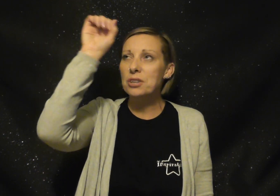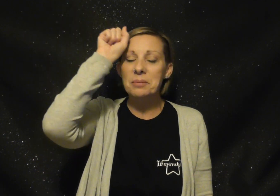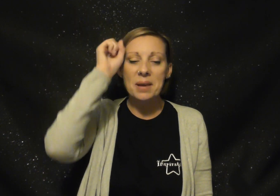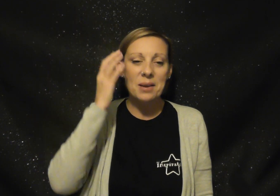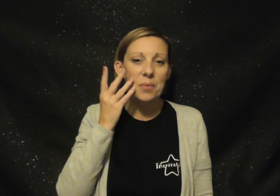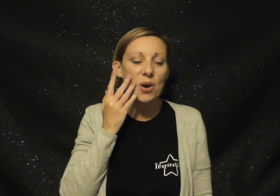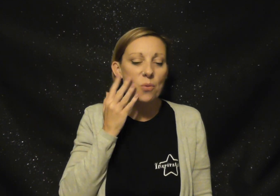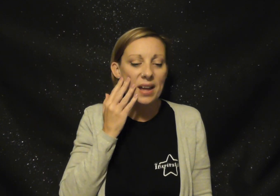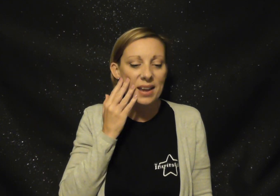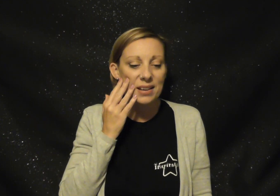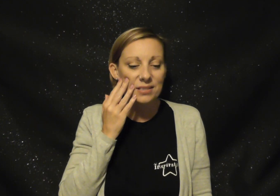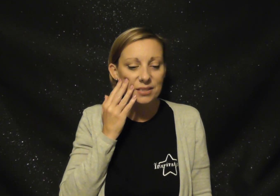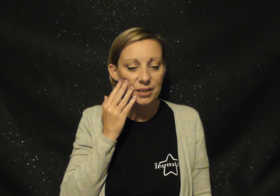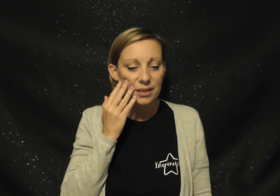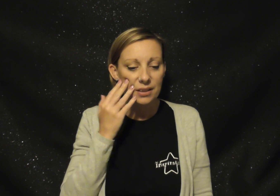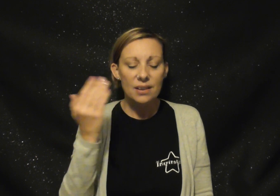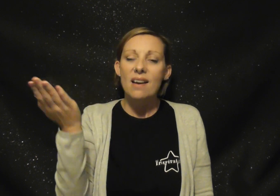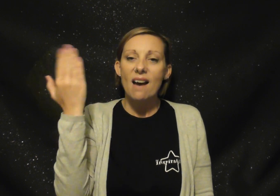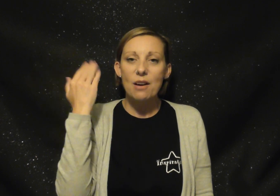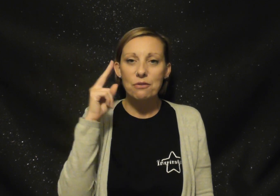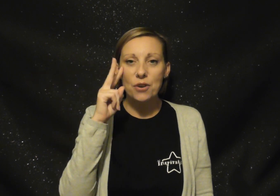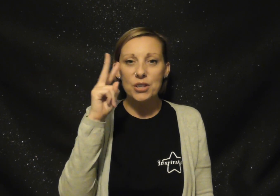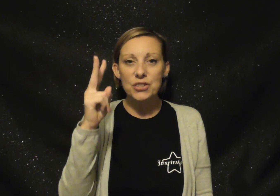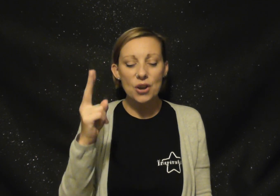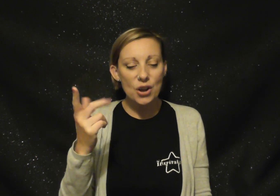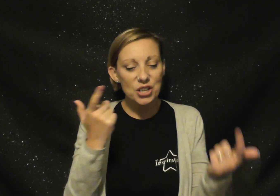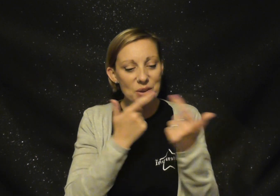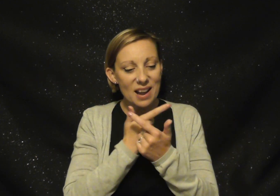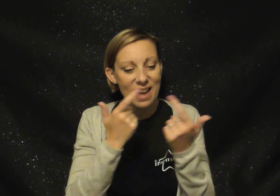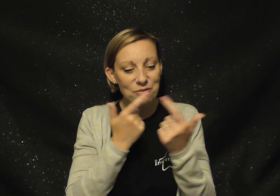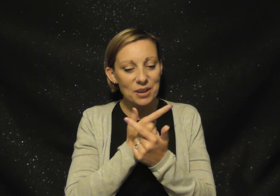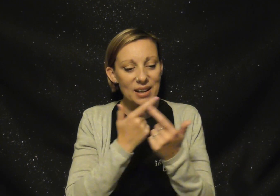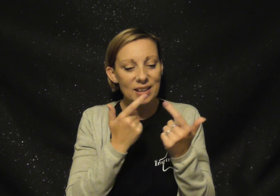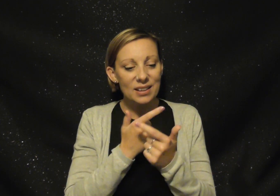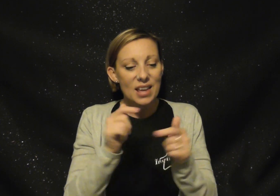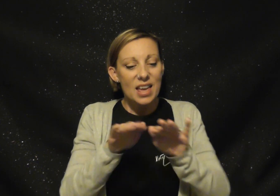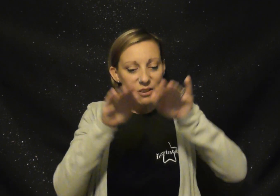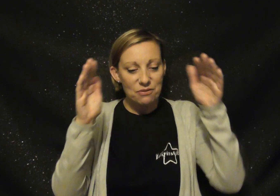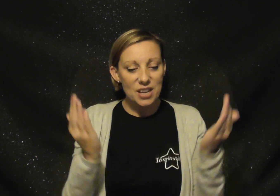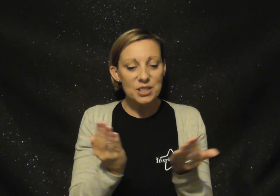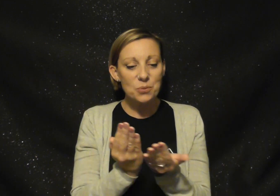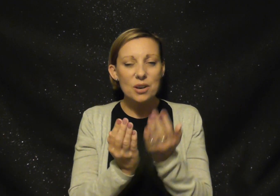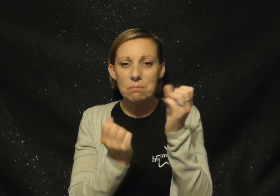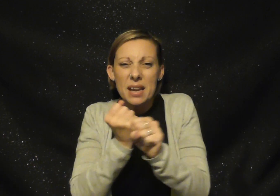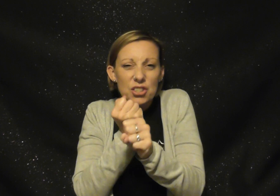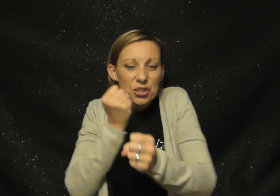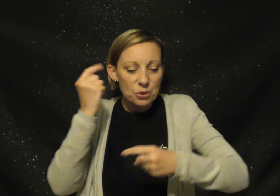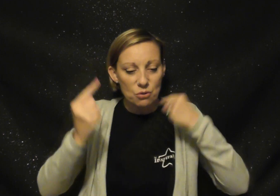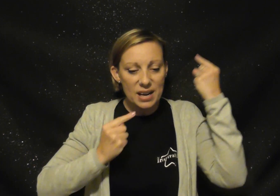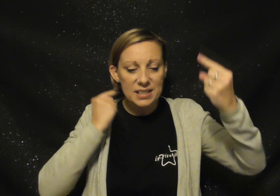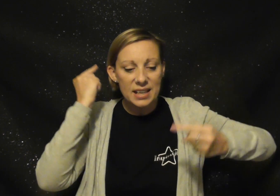remember when I first saw you laughing If this world makes you crazy